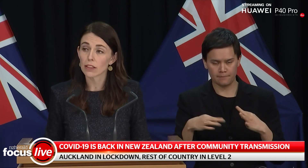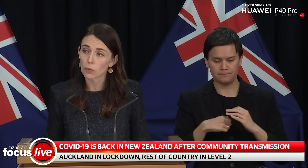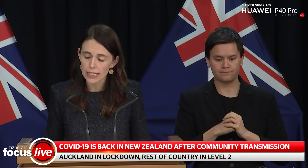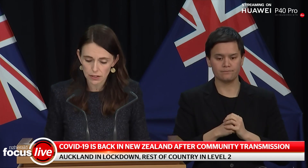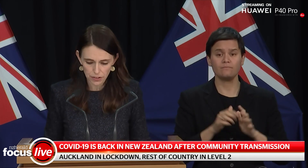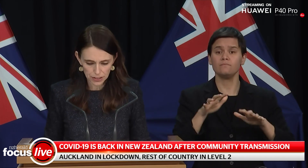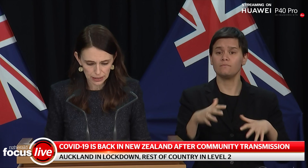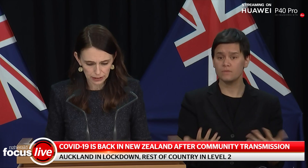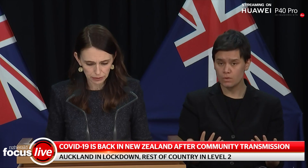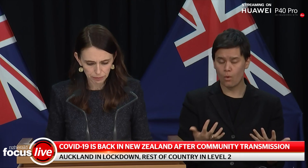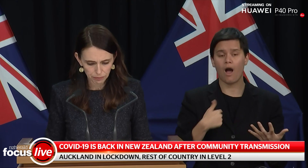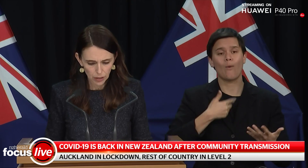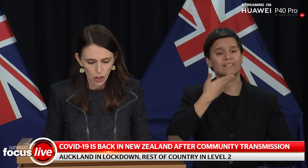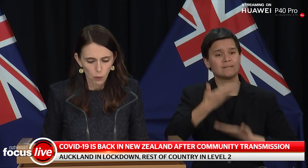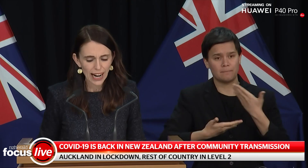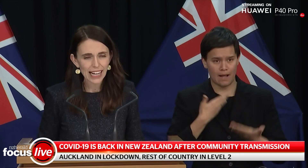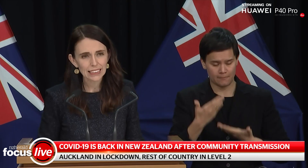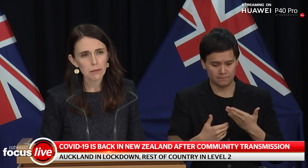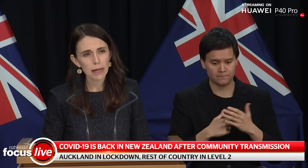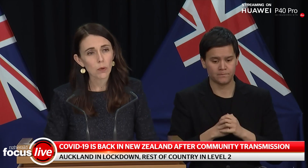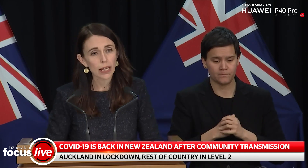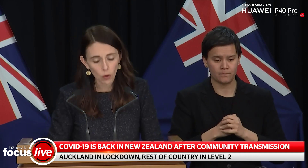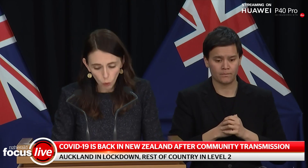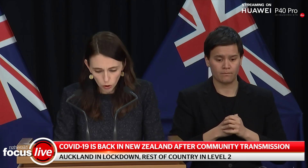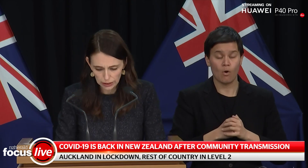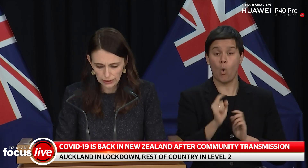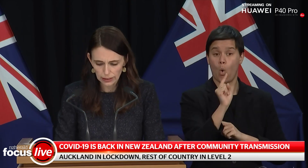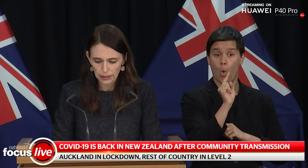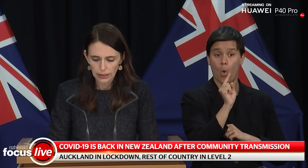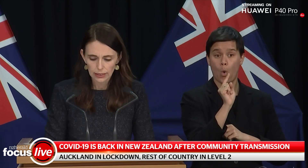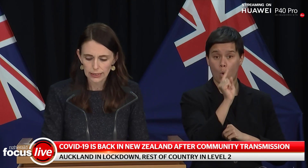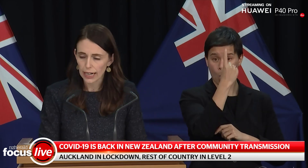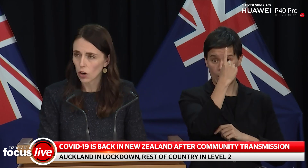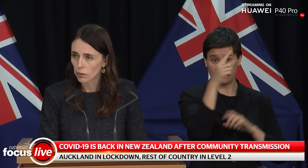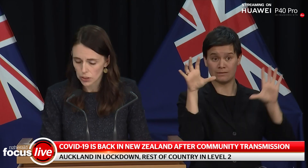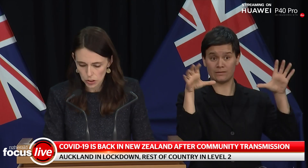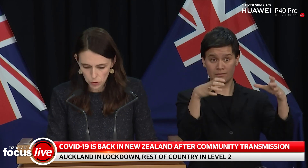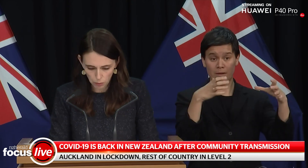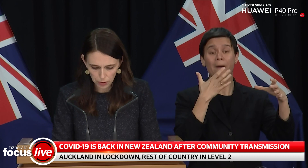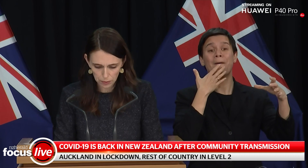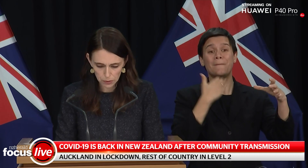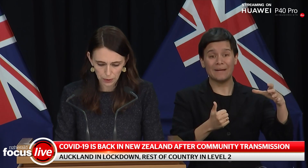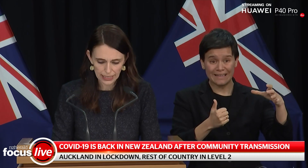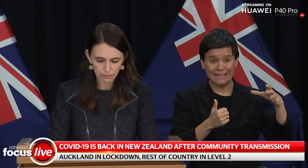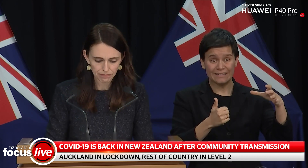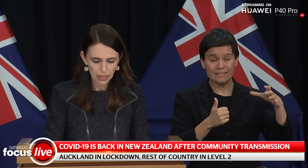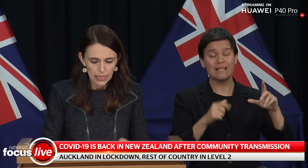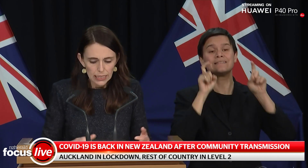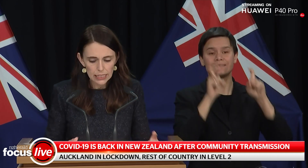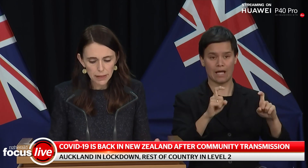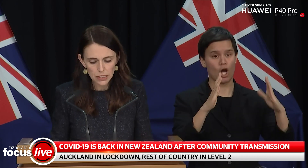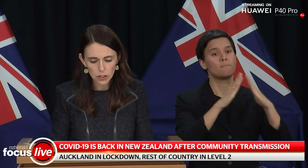and the rest of New Zealand. We are asking people in Auckland to stay home to stop the spread.